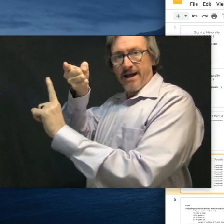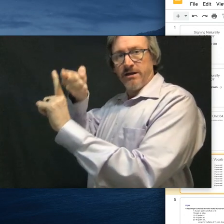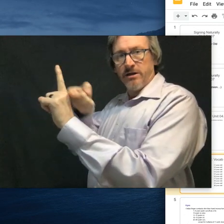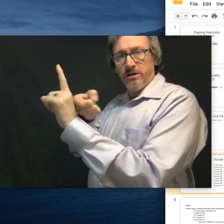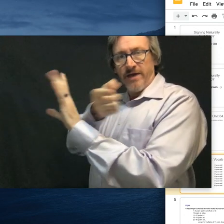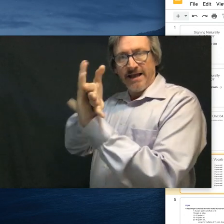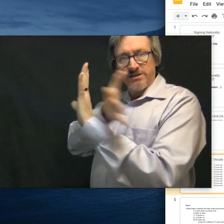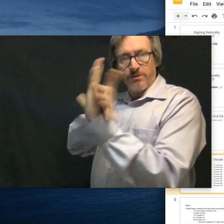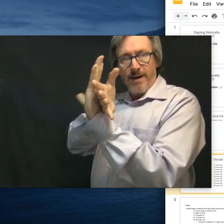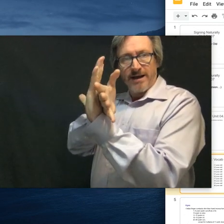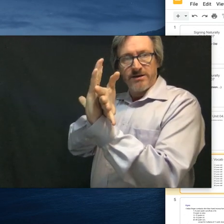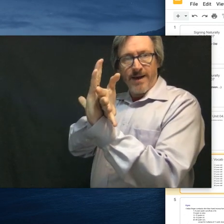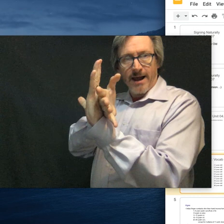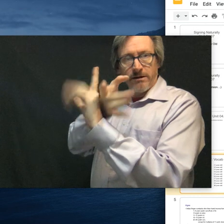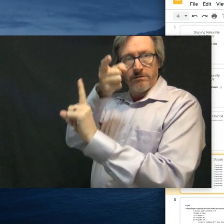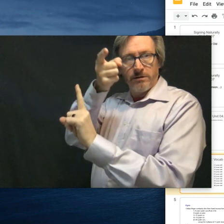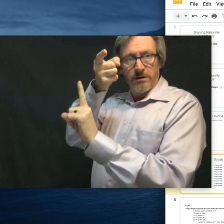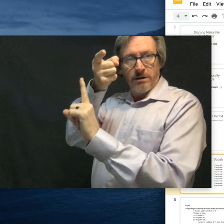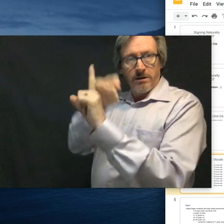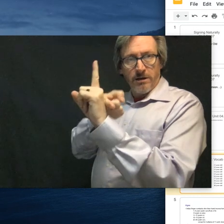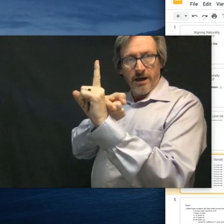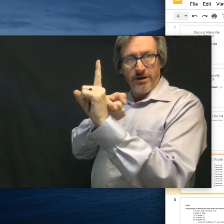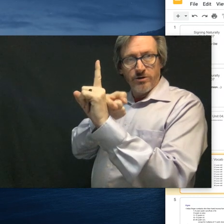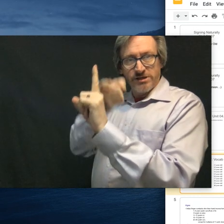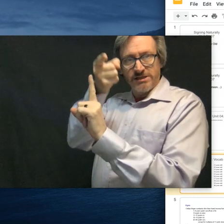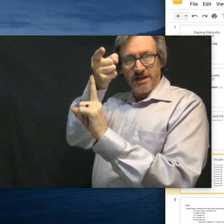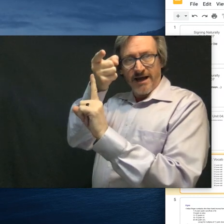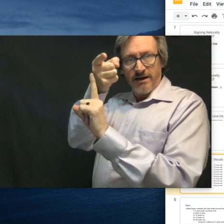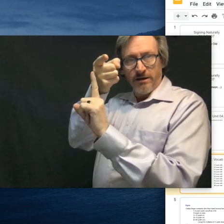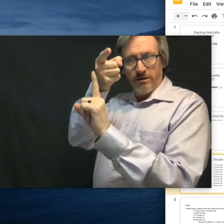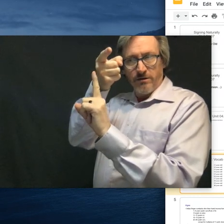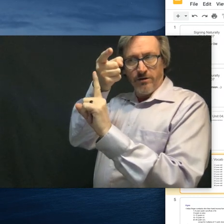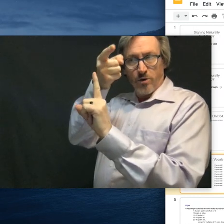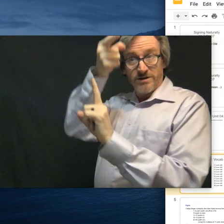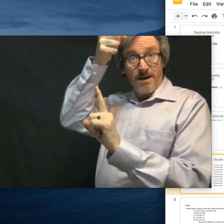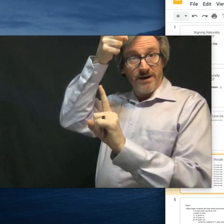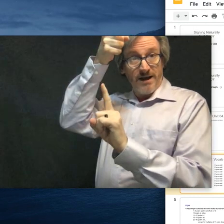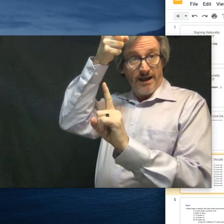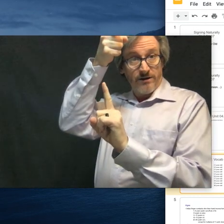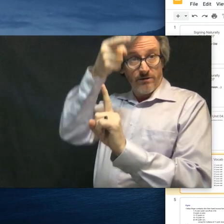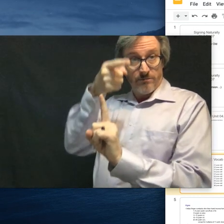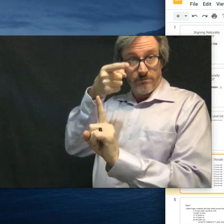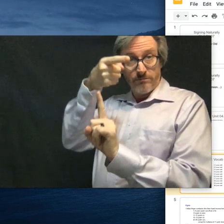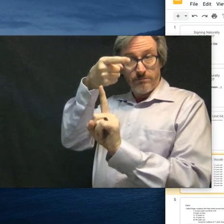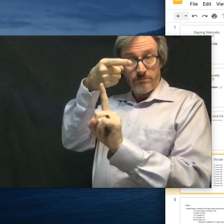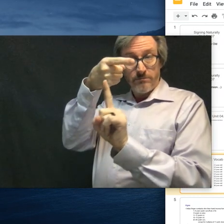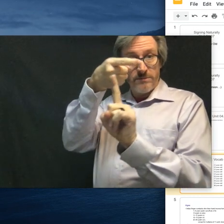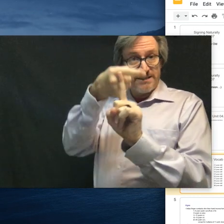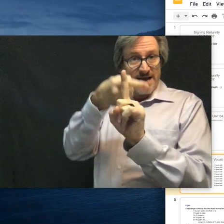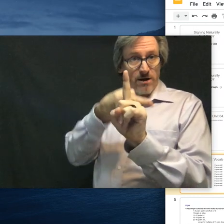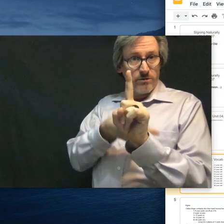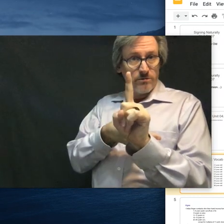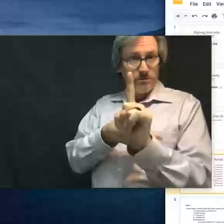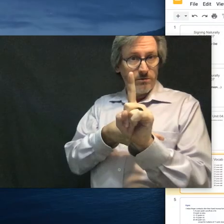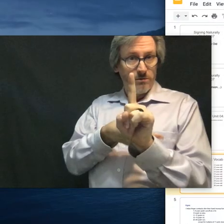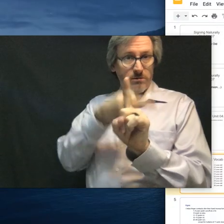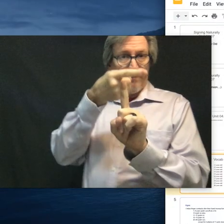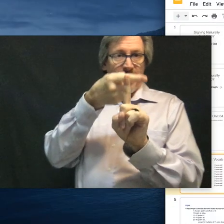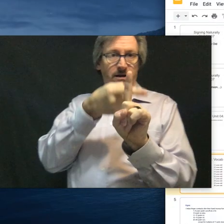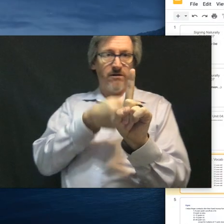it's the back the hands are back to back and you just slide your dominant hand down